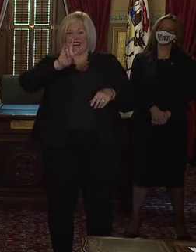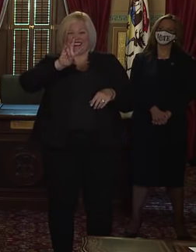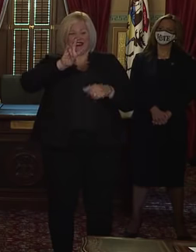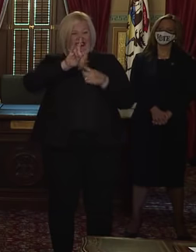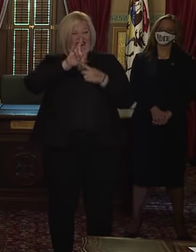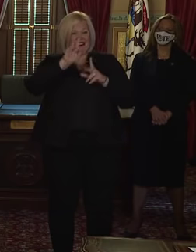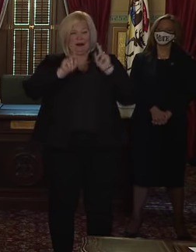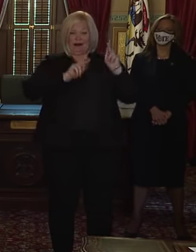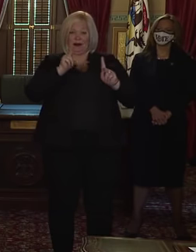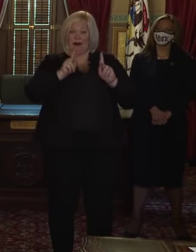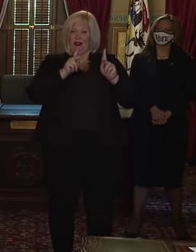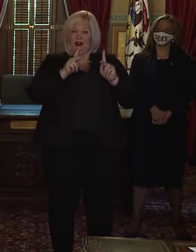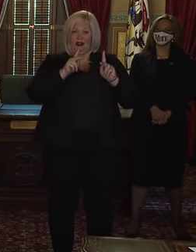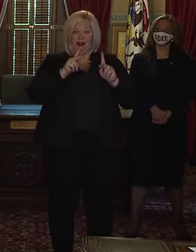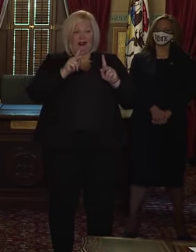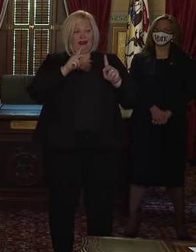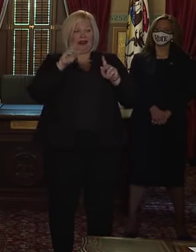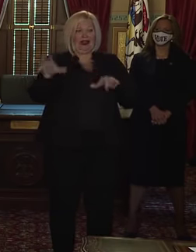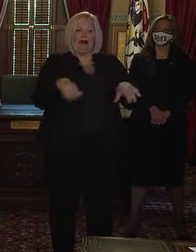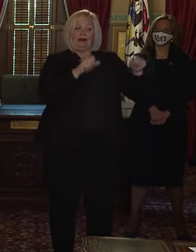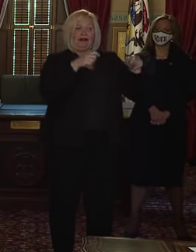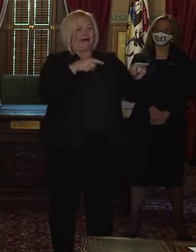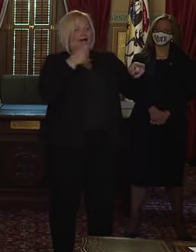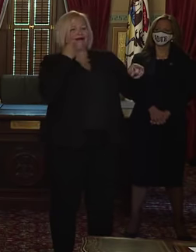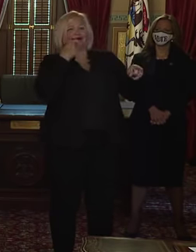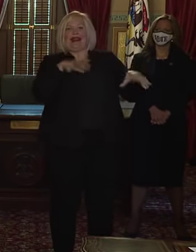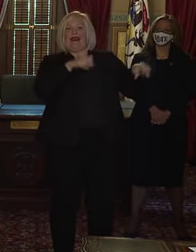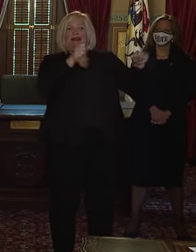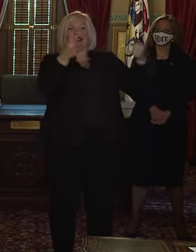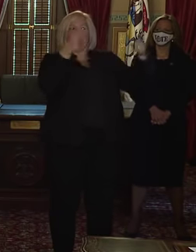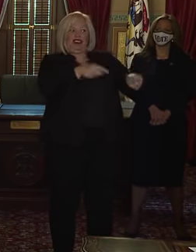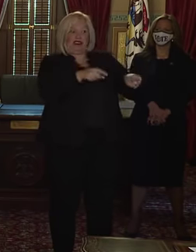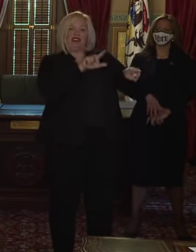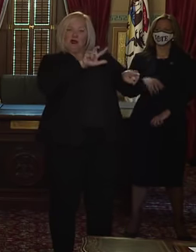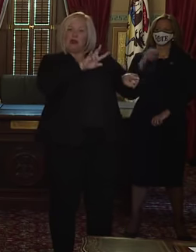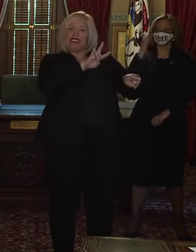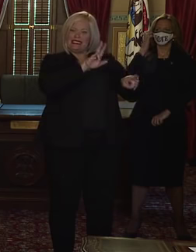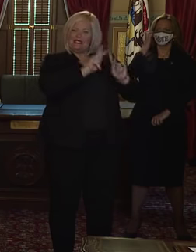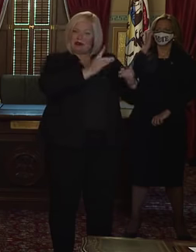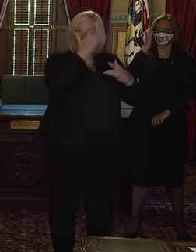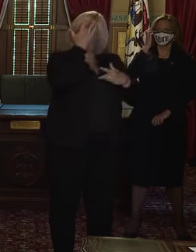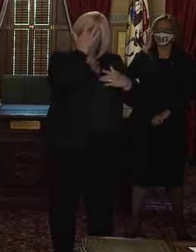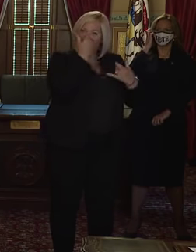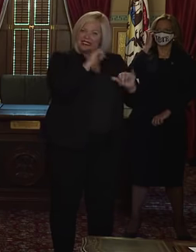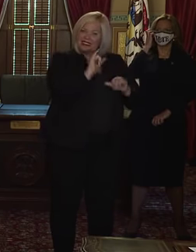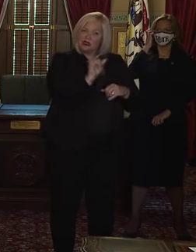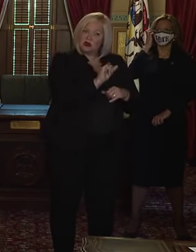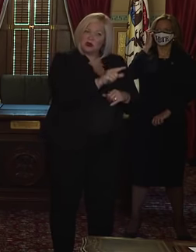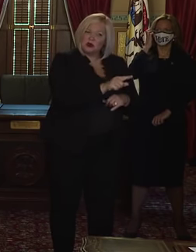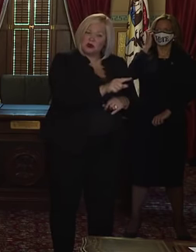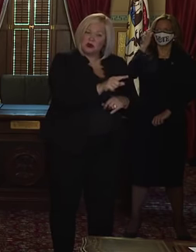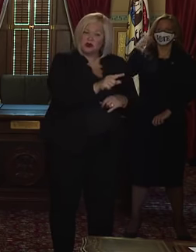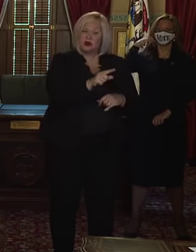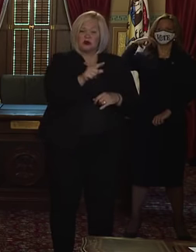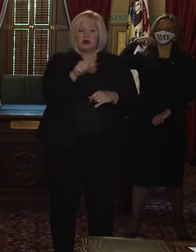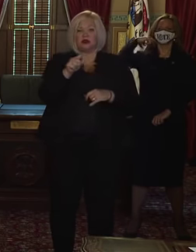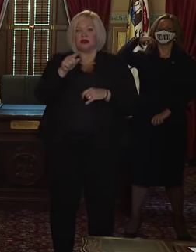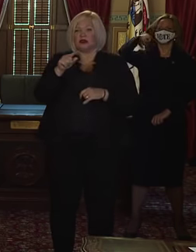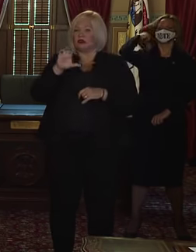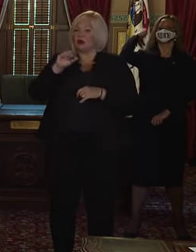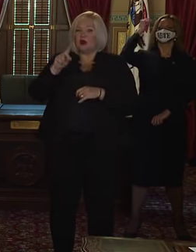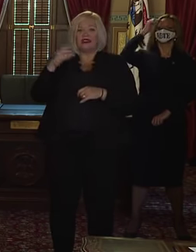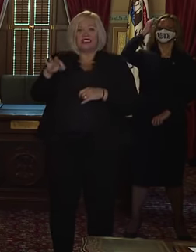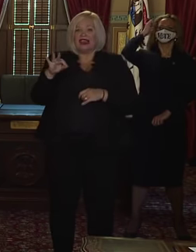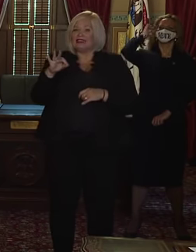event that they had in the Rose Garden. This is a disease that does not care who you are. It does not care what a court said.